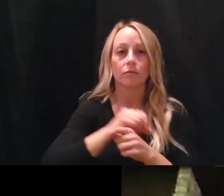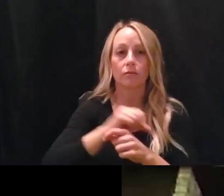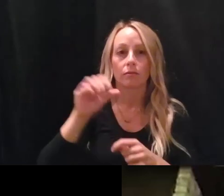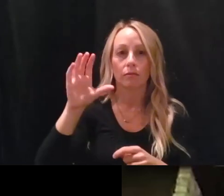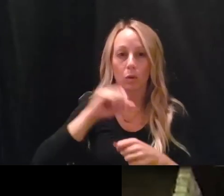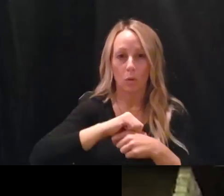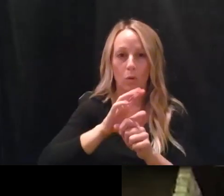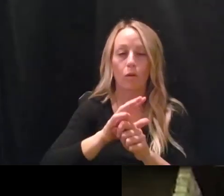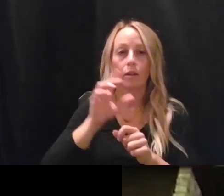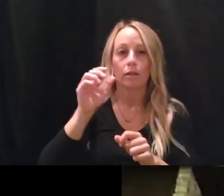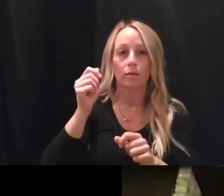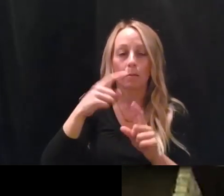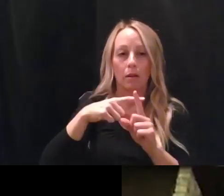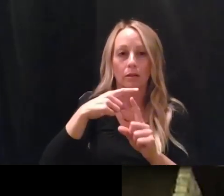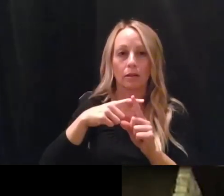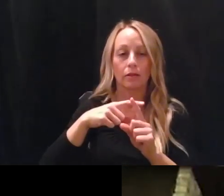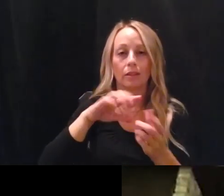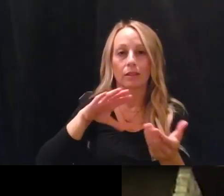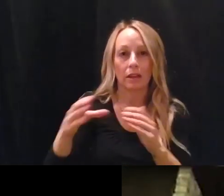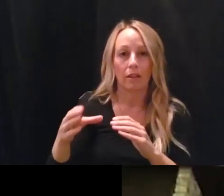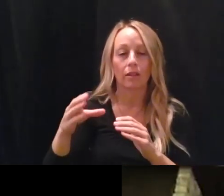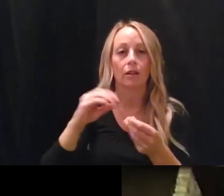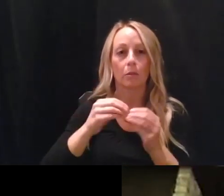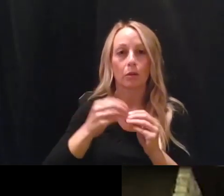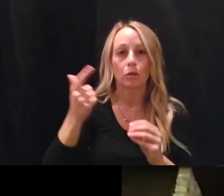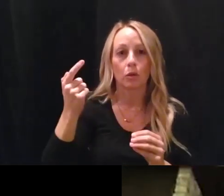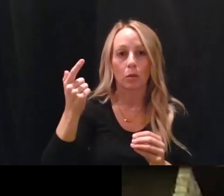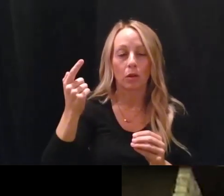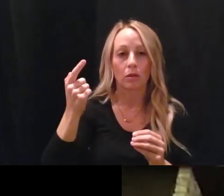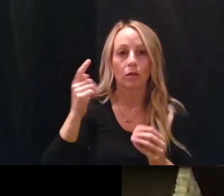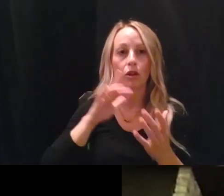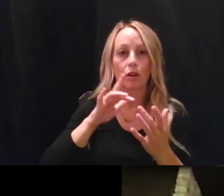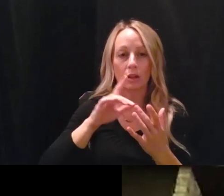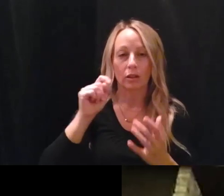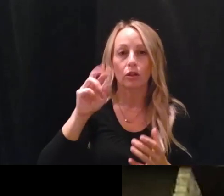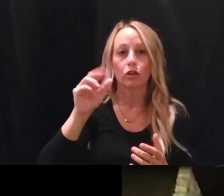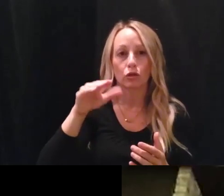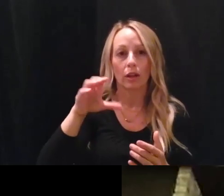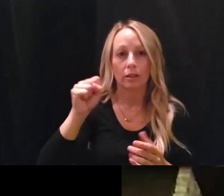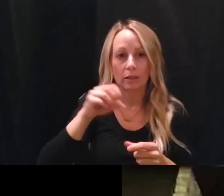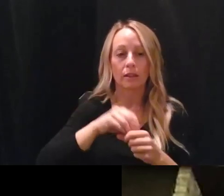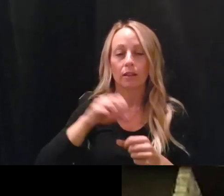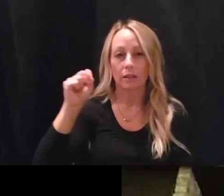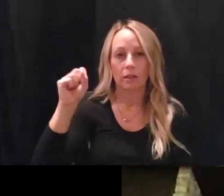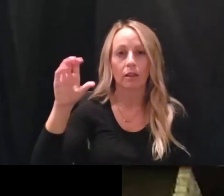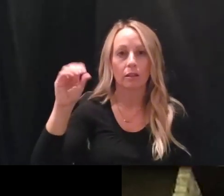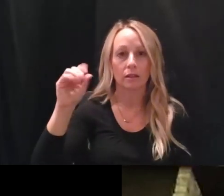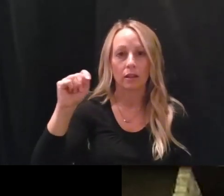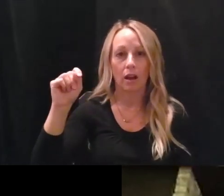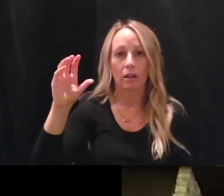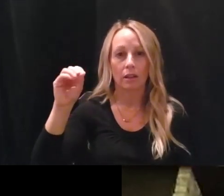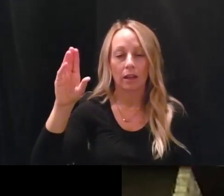21. Contact tracing follows very similar steps in Scott County. Process